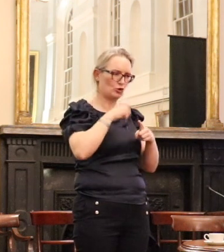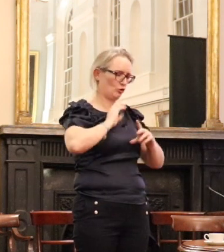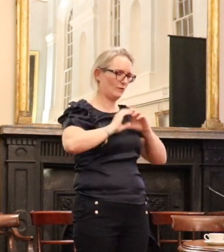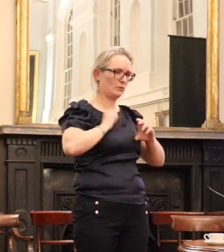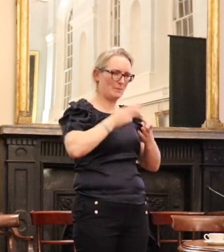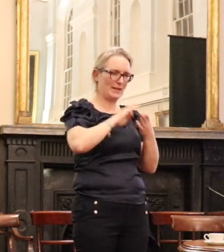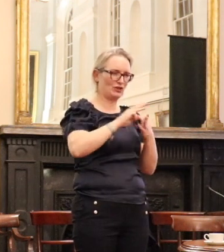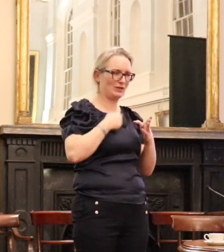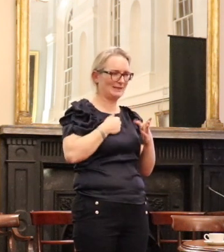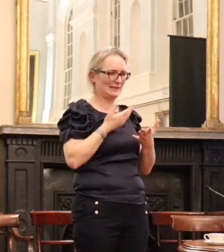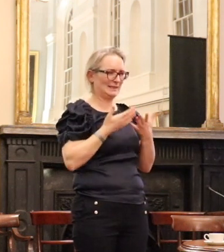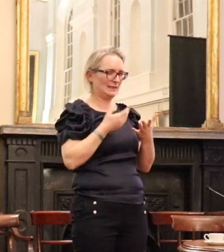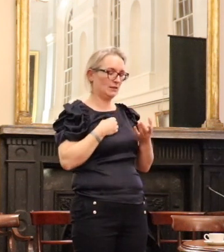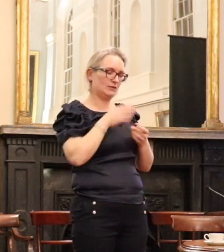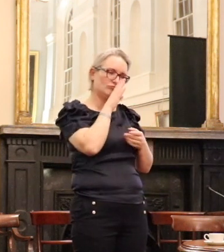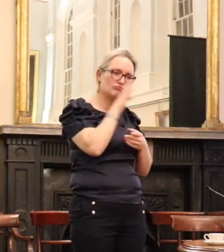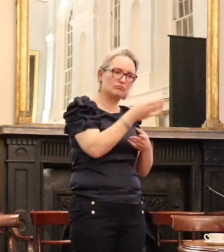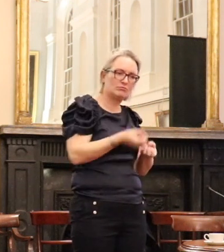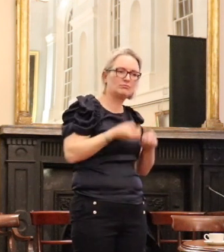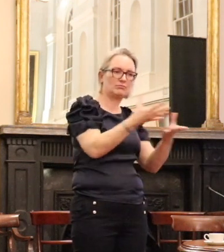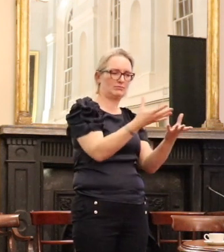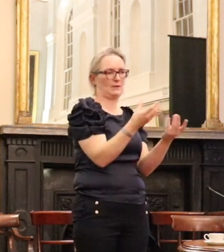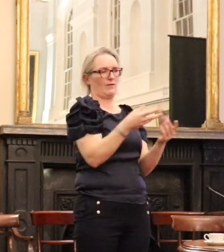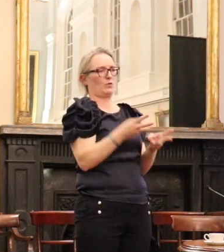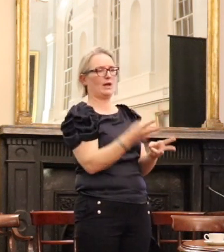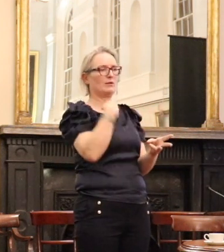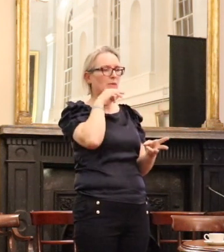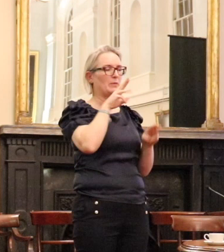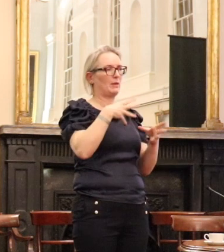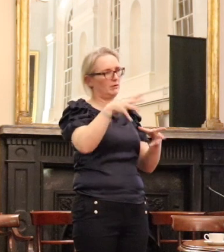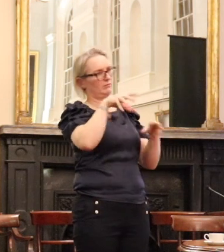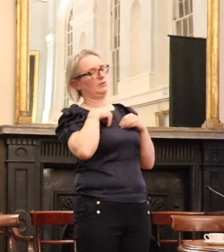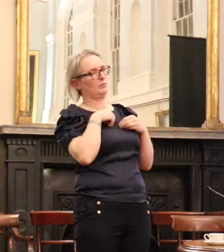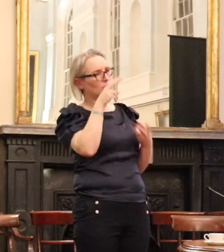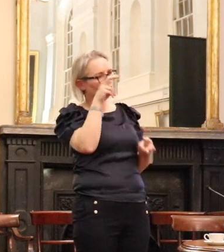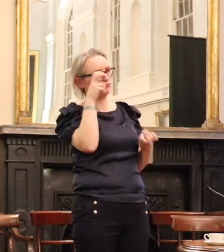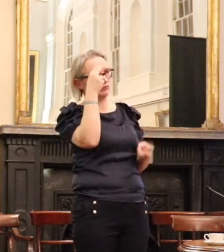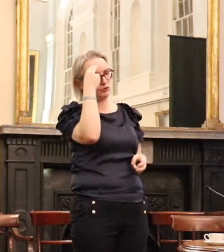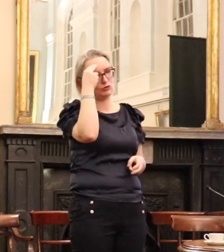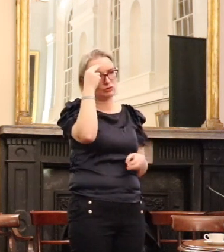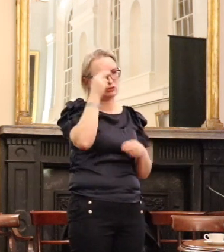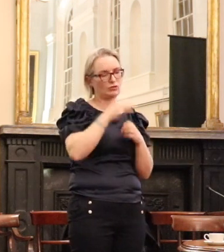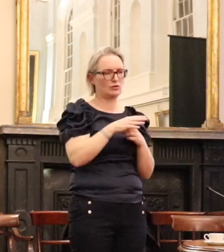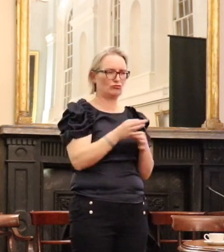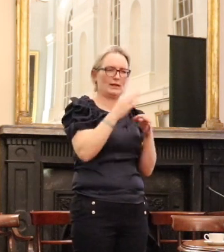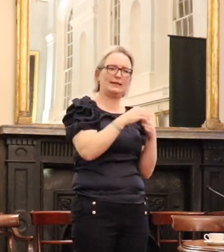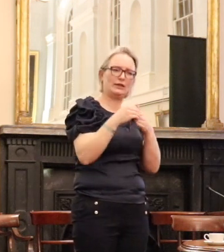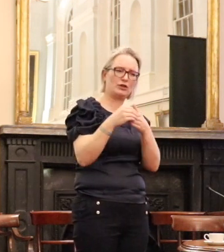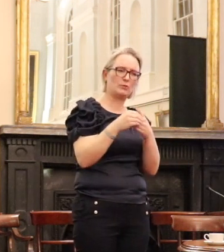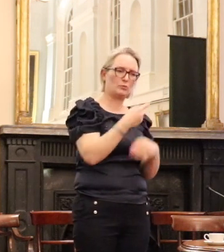in an utterly comprehensive and related way. And the leadership that African and that Noli